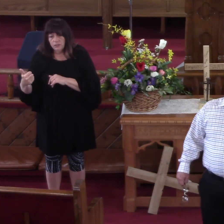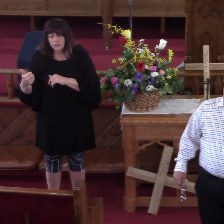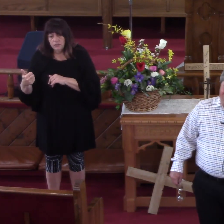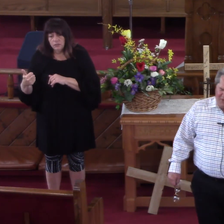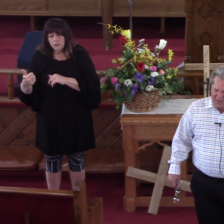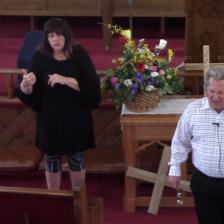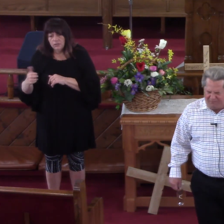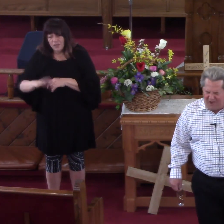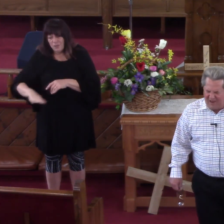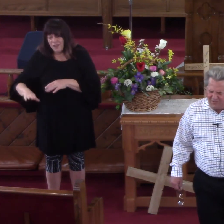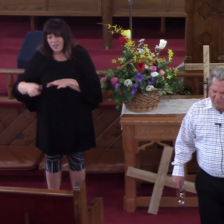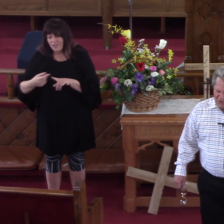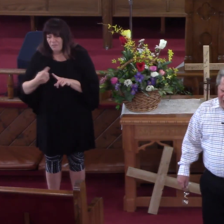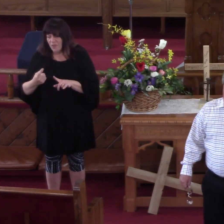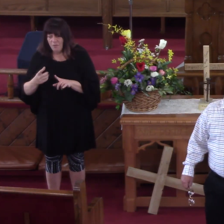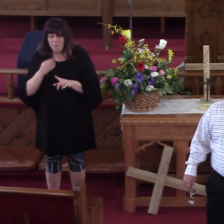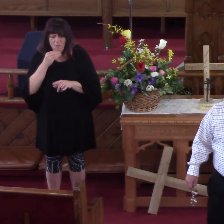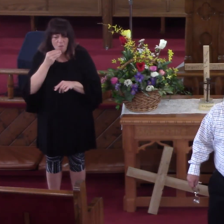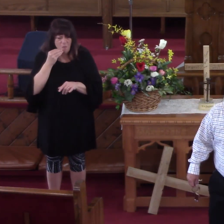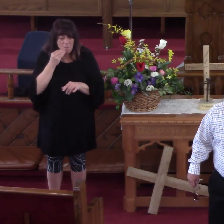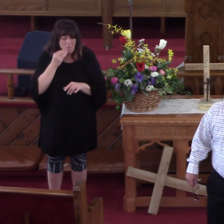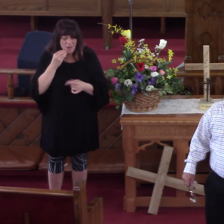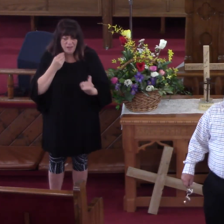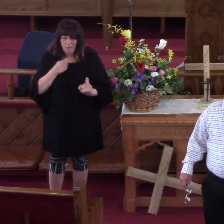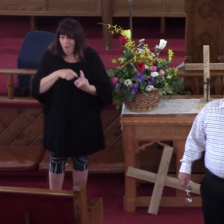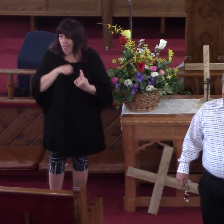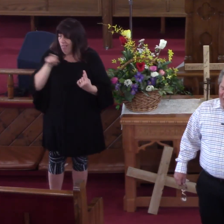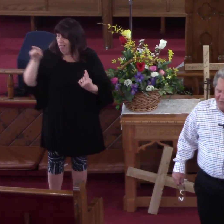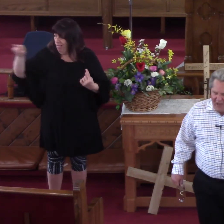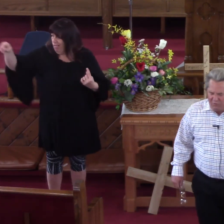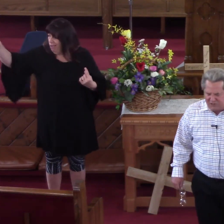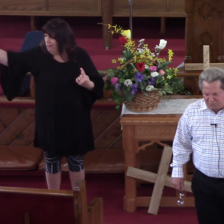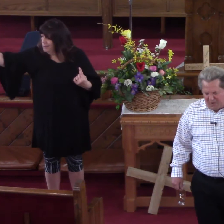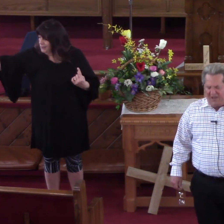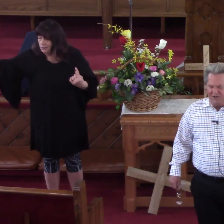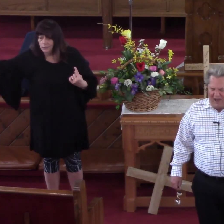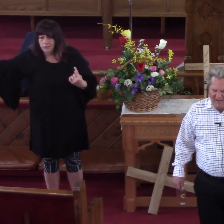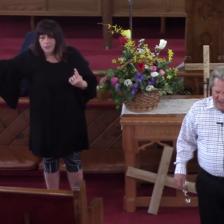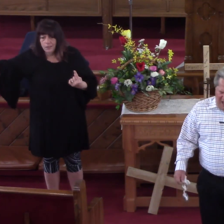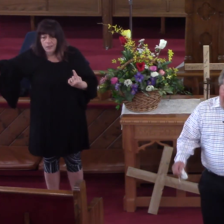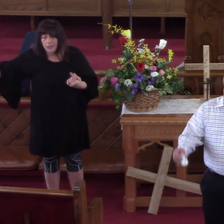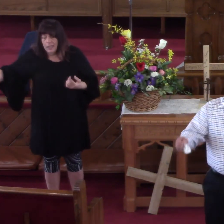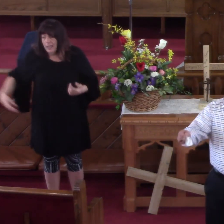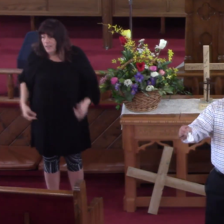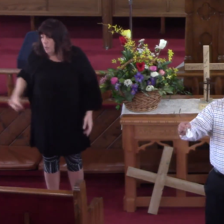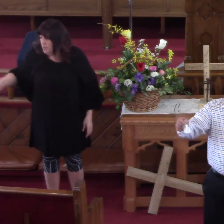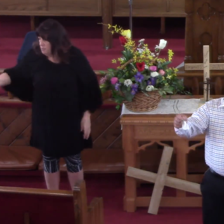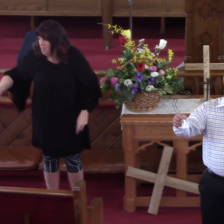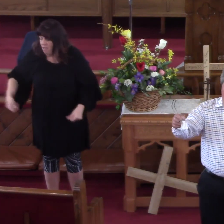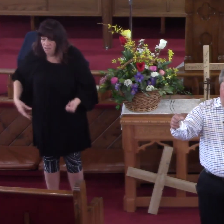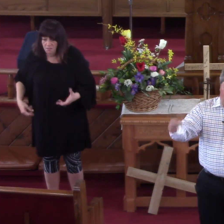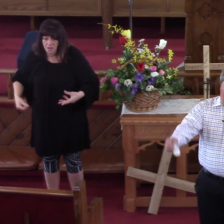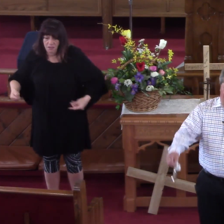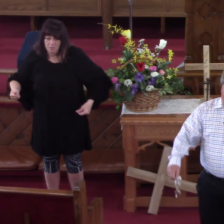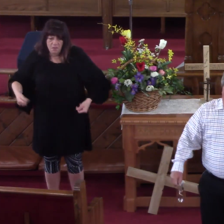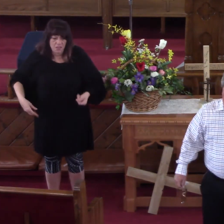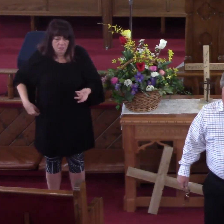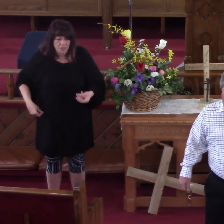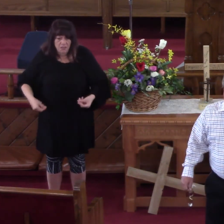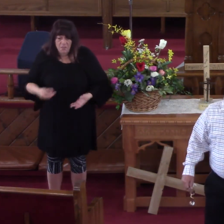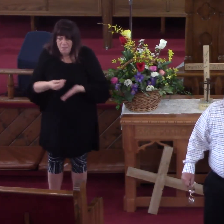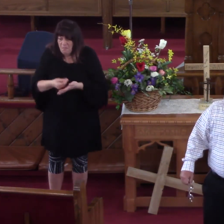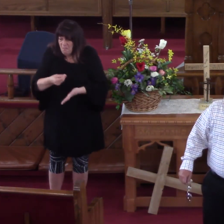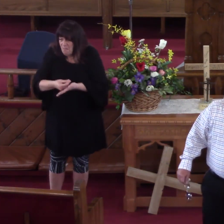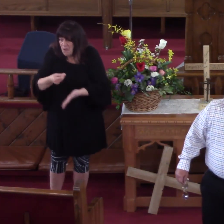Think That They Would Find Themself In A Place Where That They Would Spend My Friend The Wealth